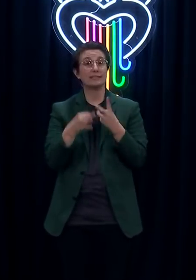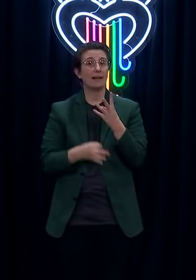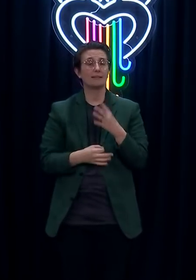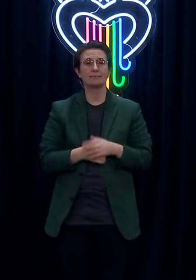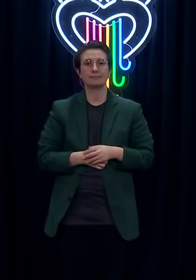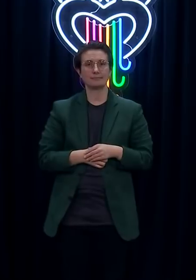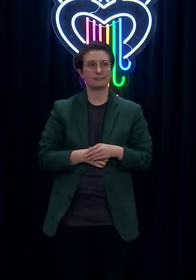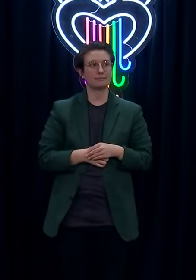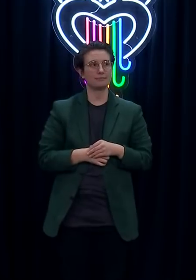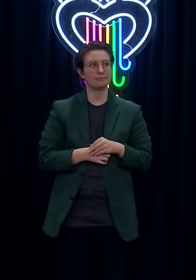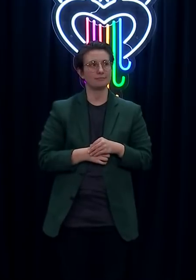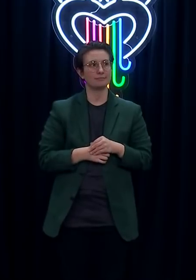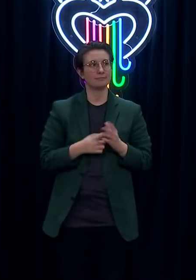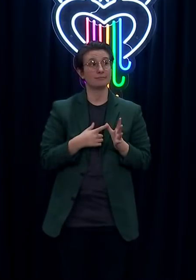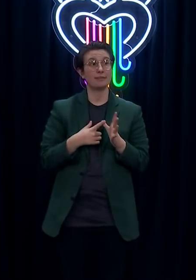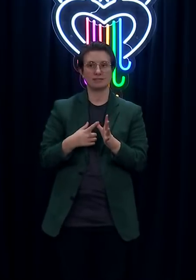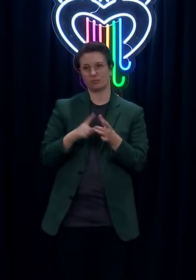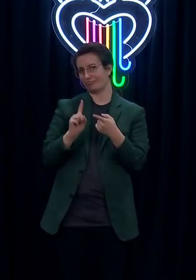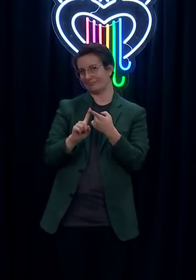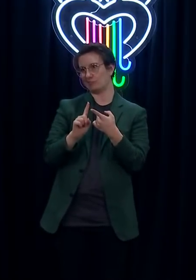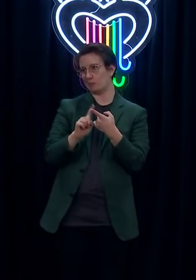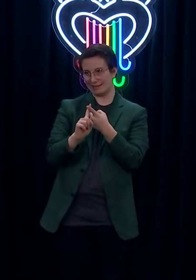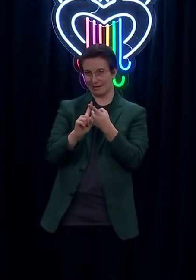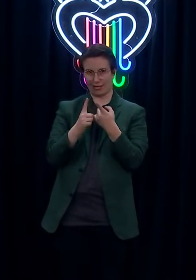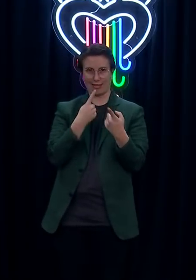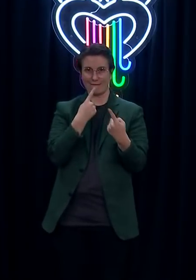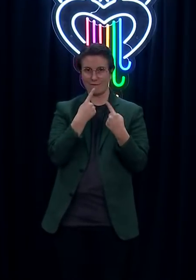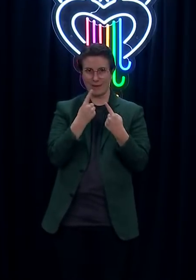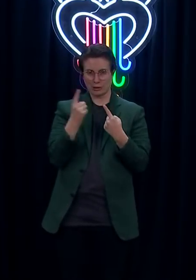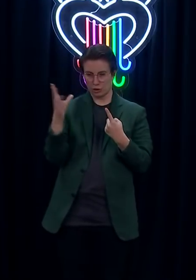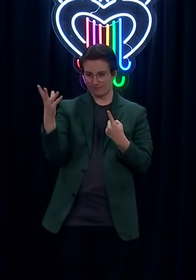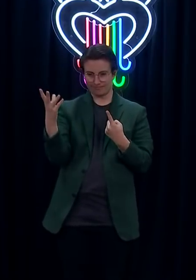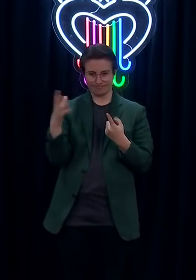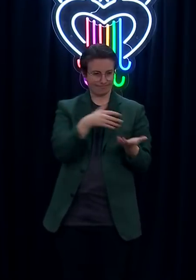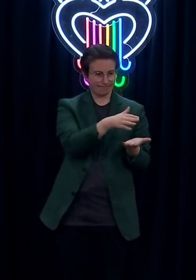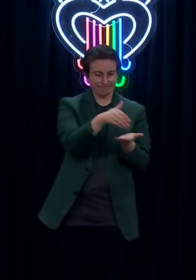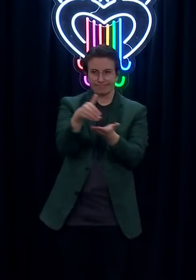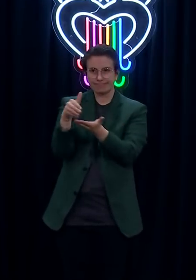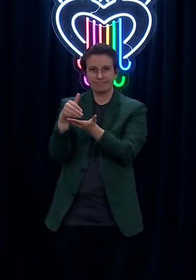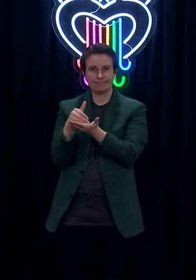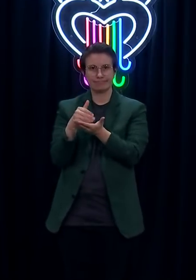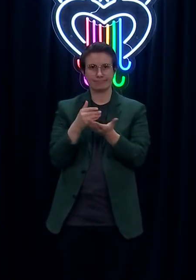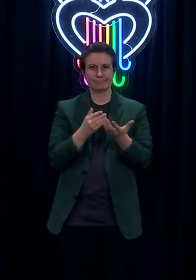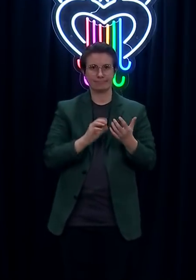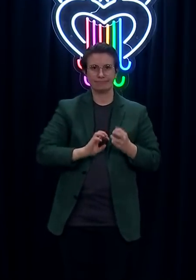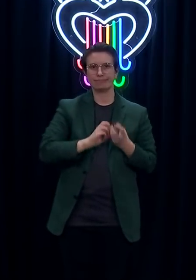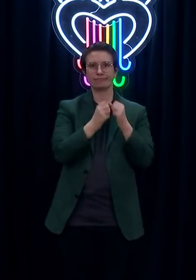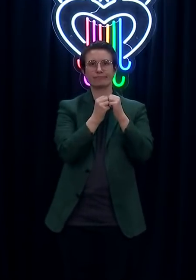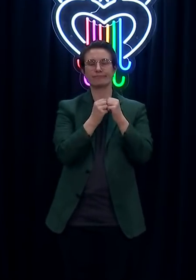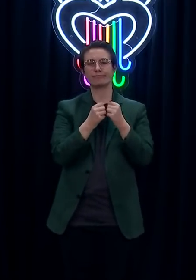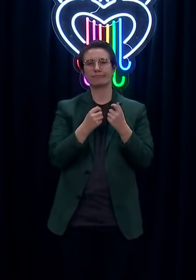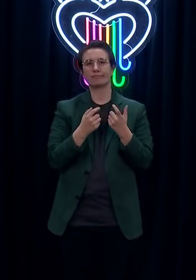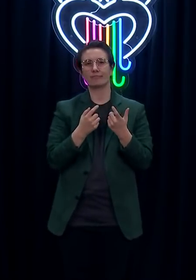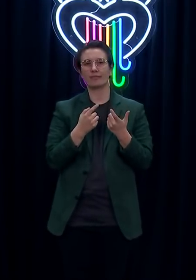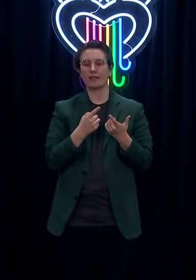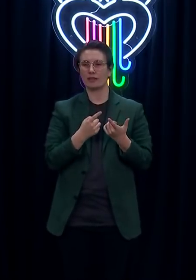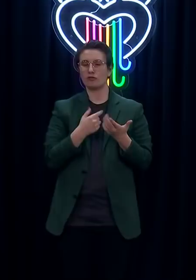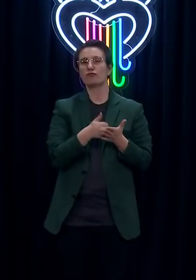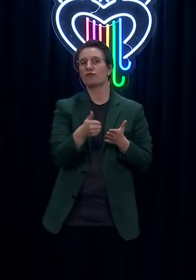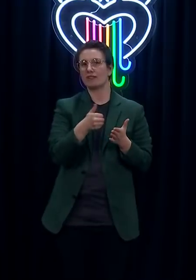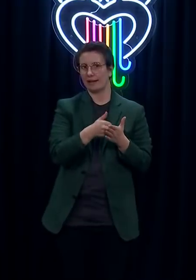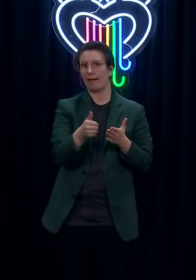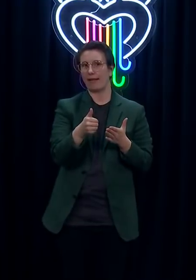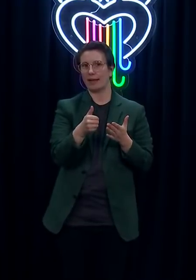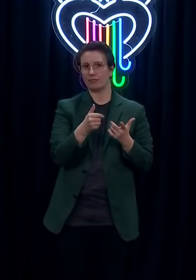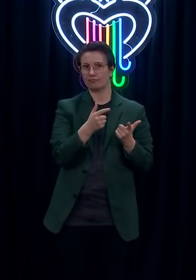Well, we're still undertaking that. We're still finalising that today. We do that regularly and provide our advice, I provide my